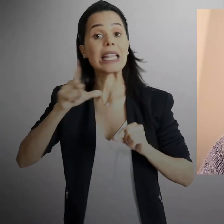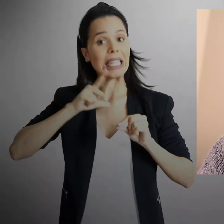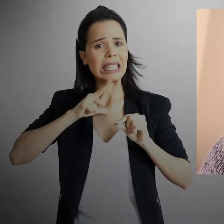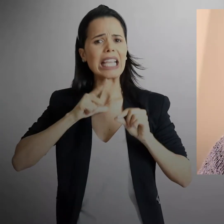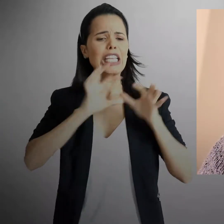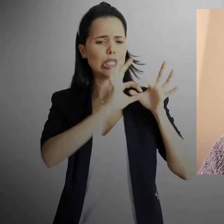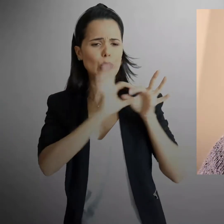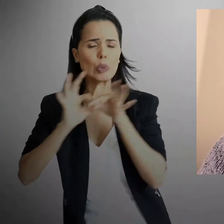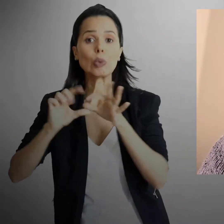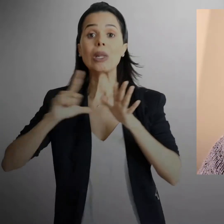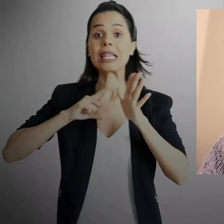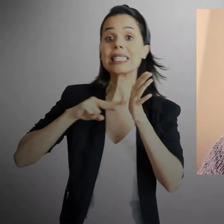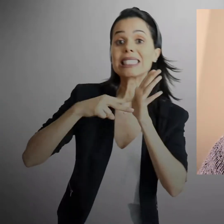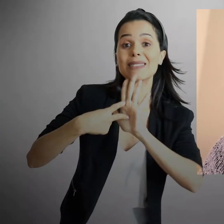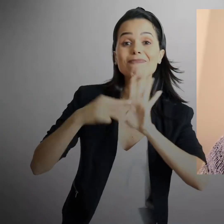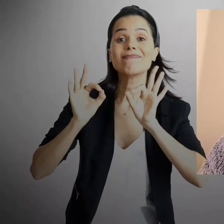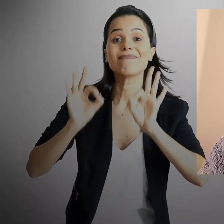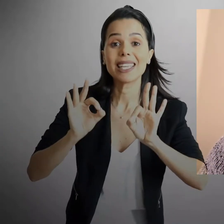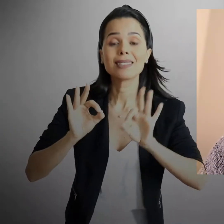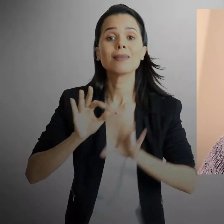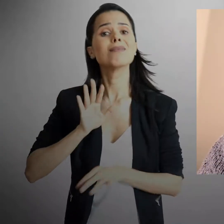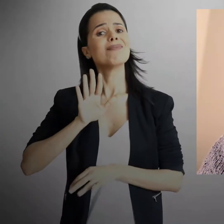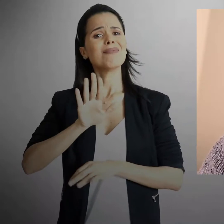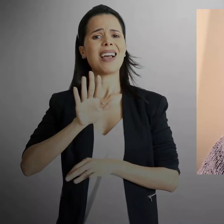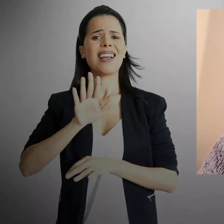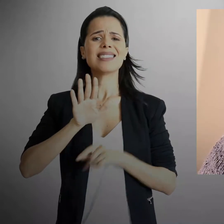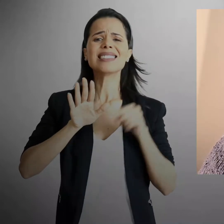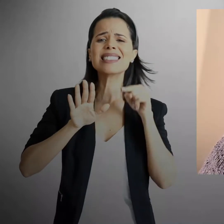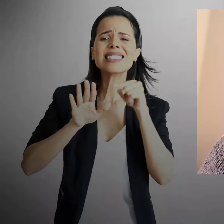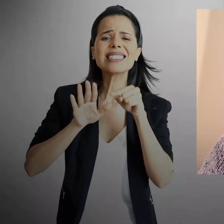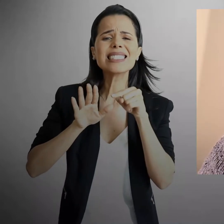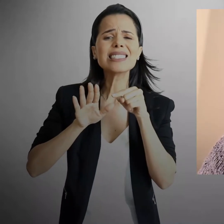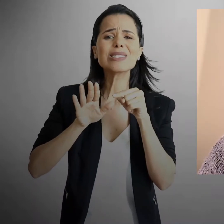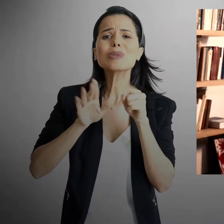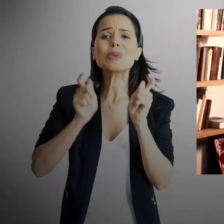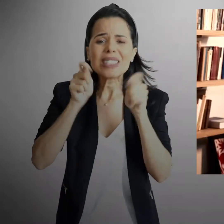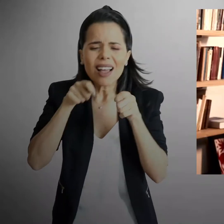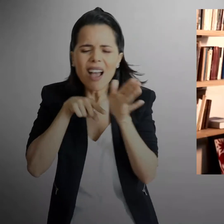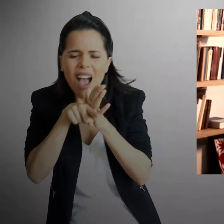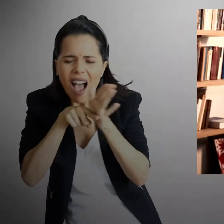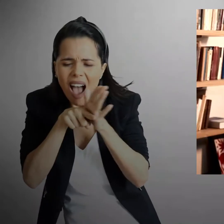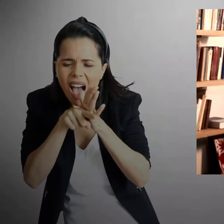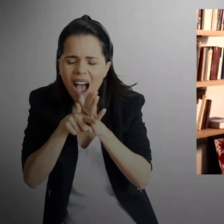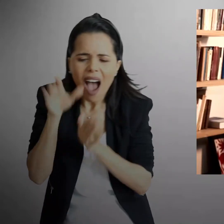expressions, structured expressions, which have definite meanings. Now all of that is